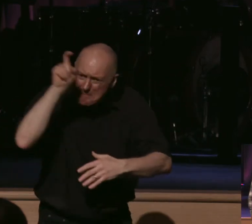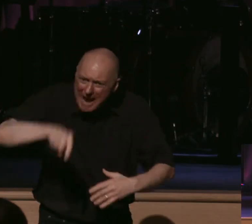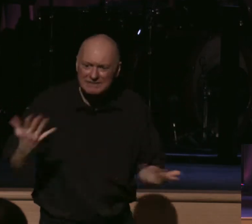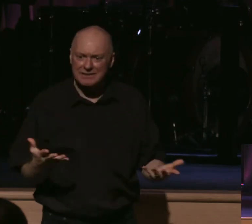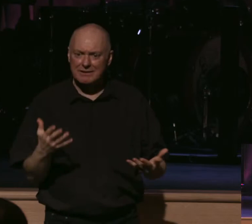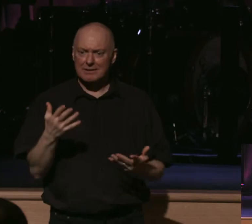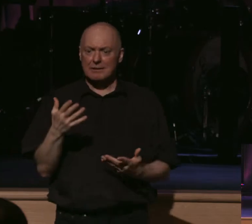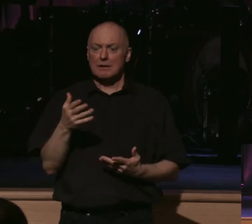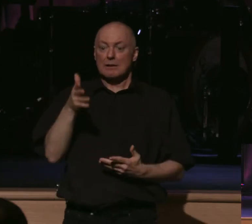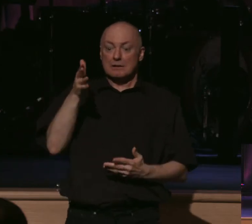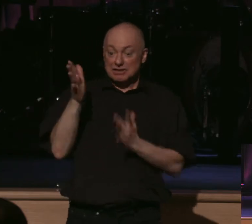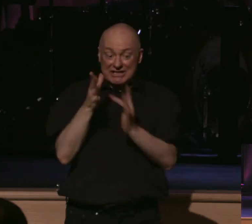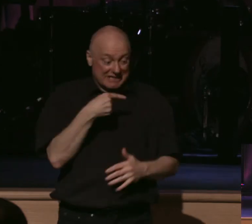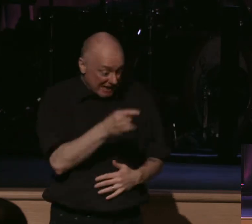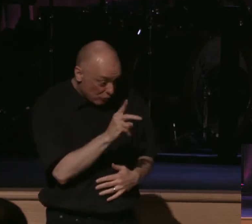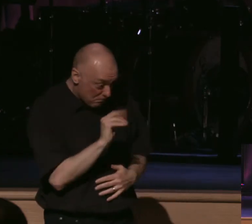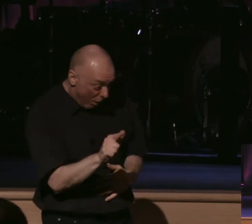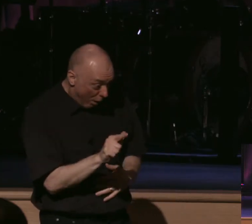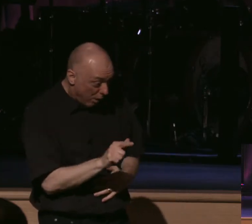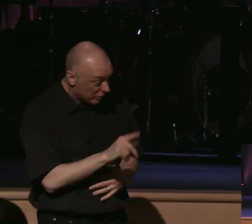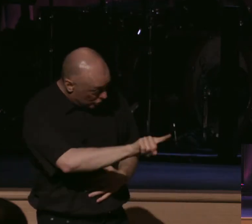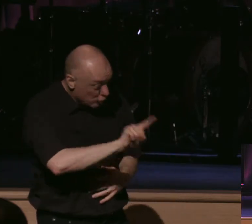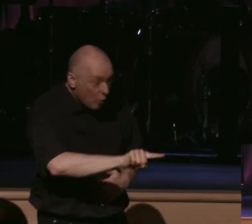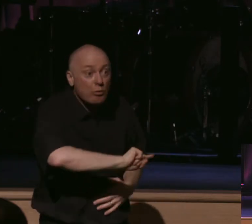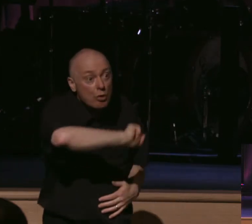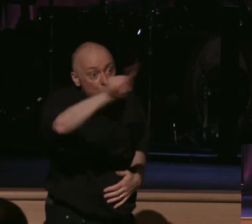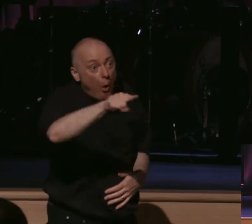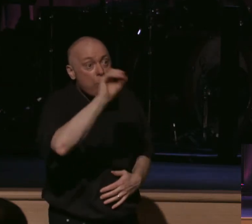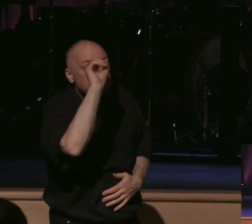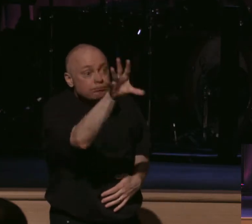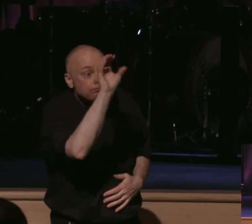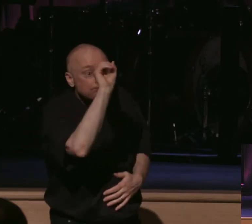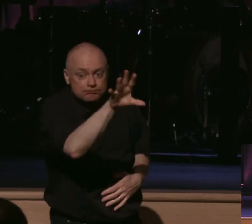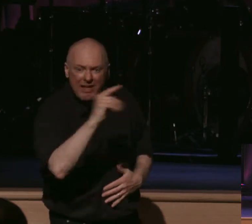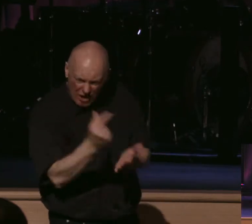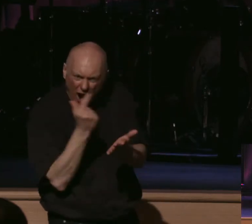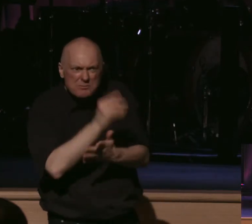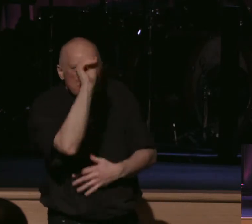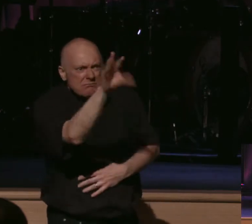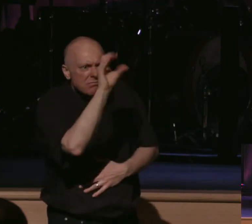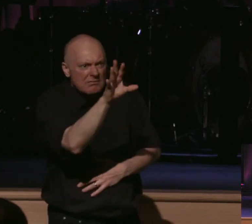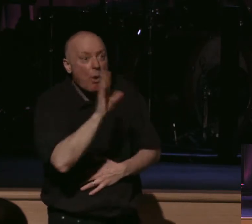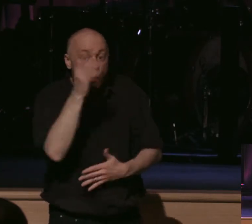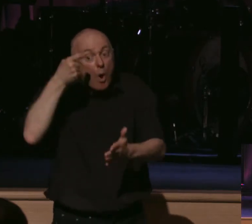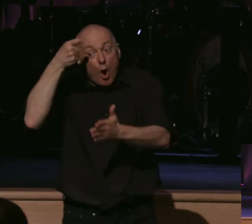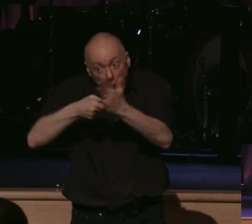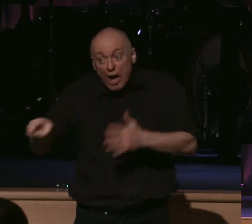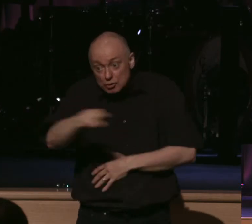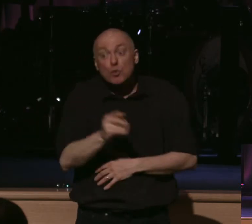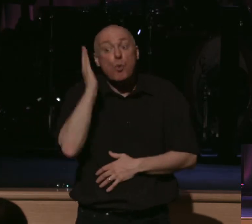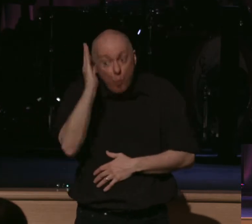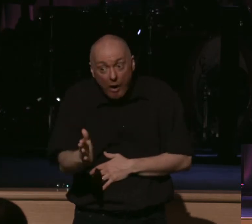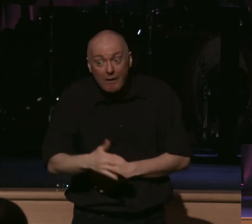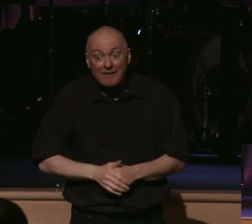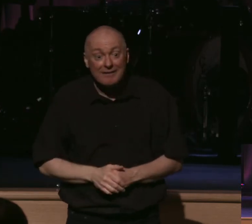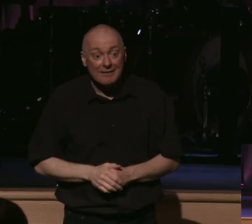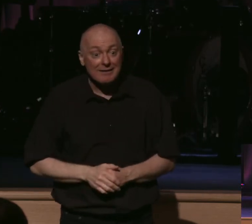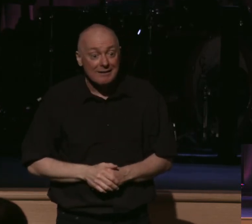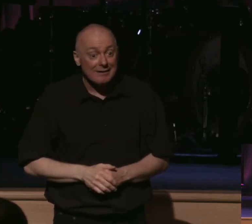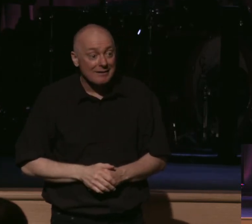I've appointed you for this purpose, Jesus says, to take this gospel. Today, the gospel comes at a cost. You've got